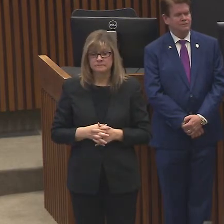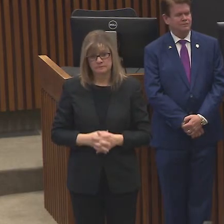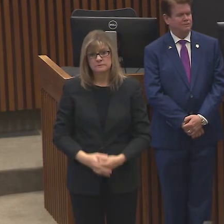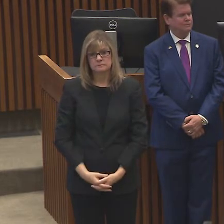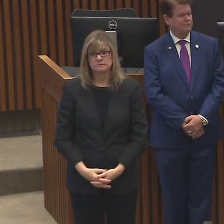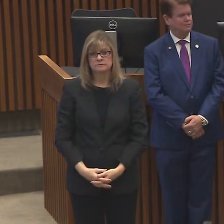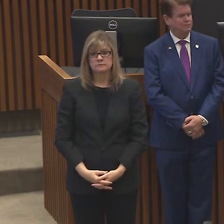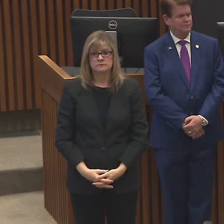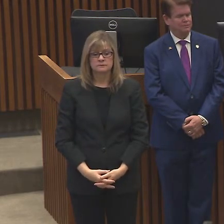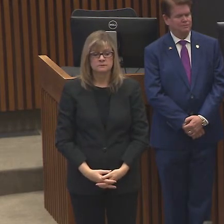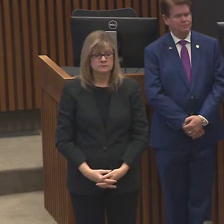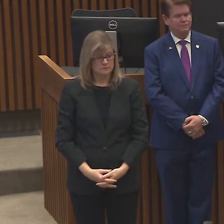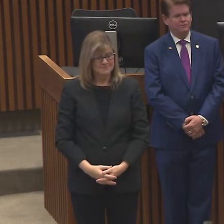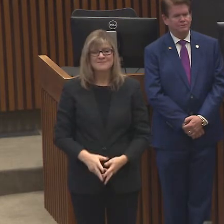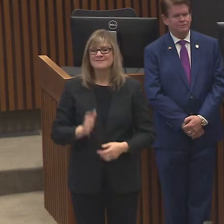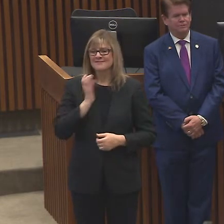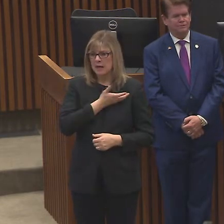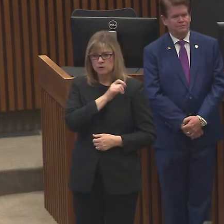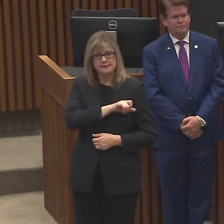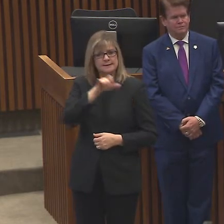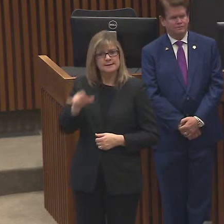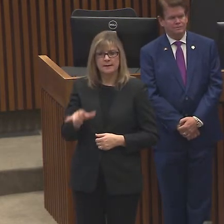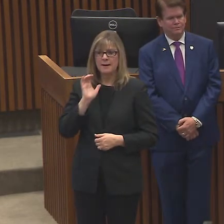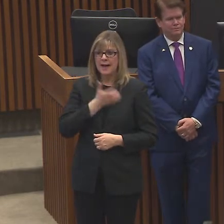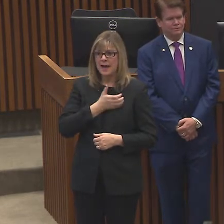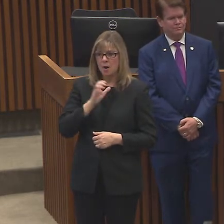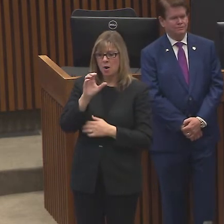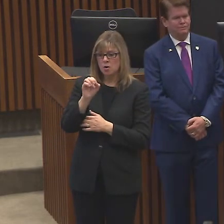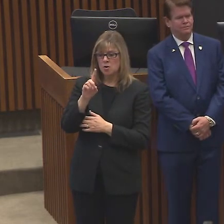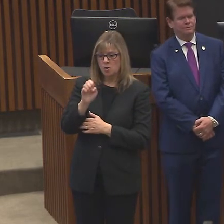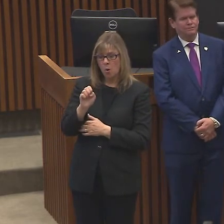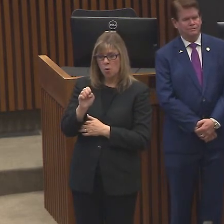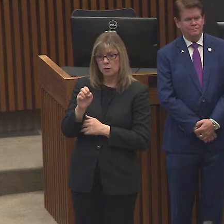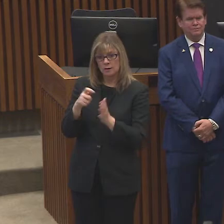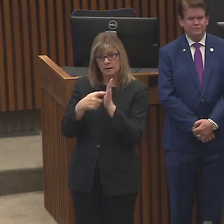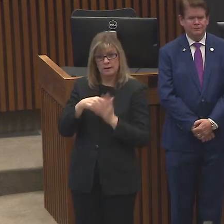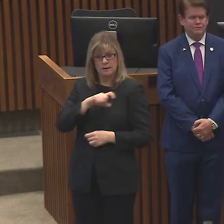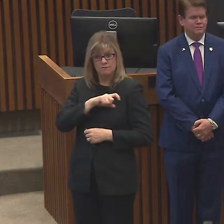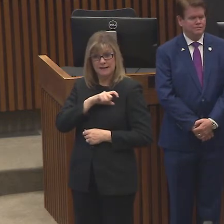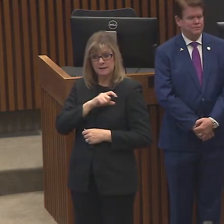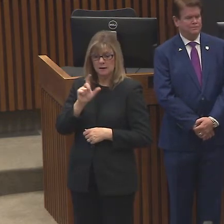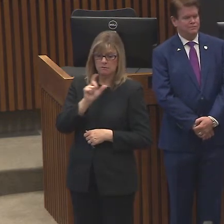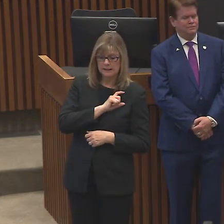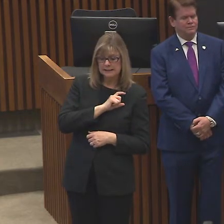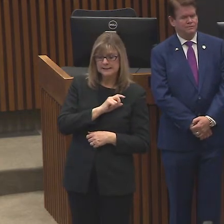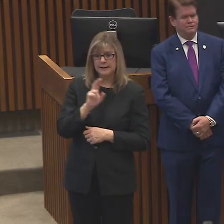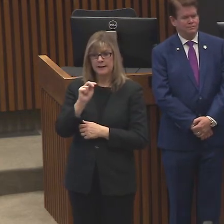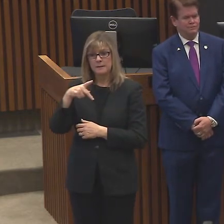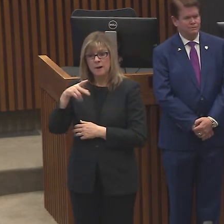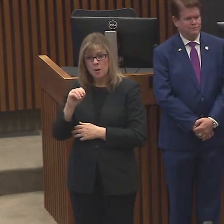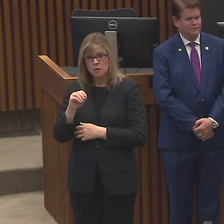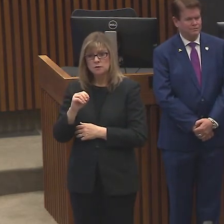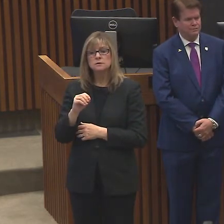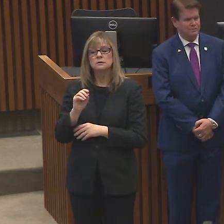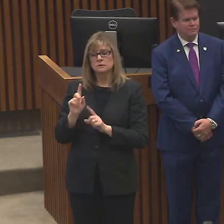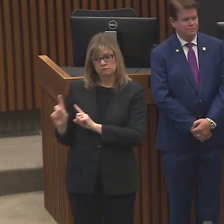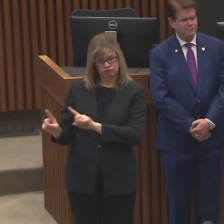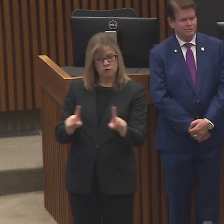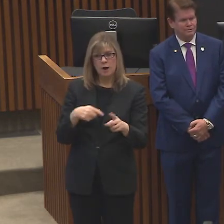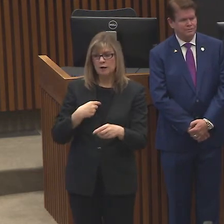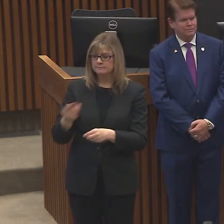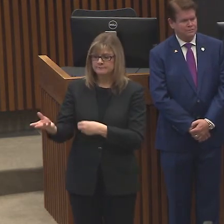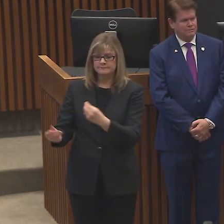Ours is essentially the same. Our code compliance has already been out and our police department, our NPOs, passing out flyers, giving